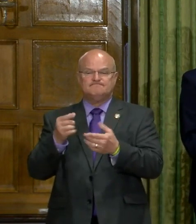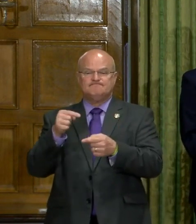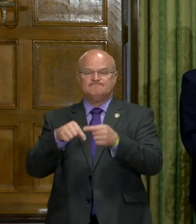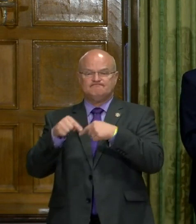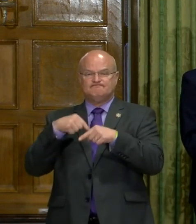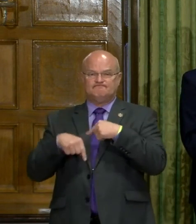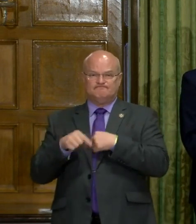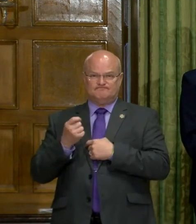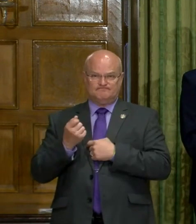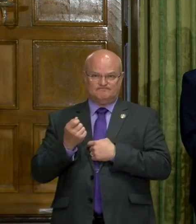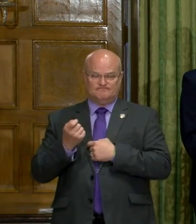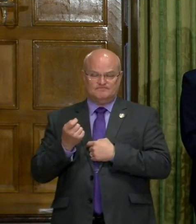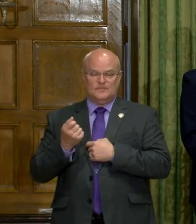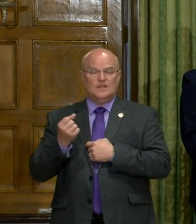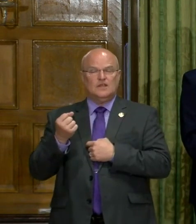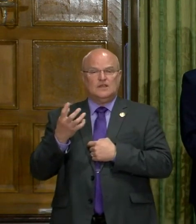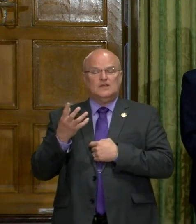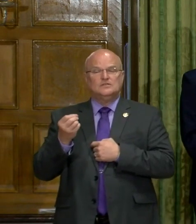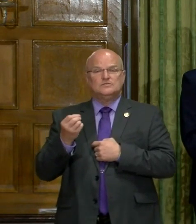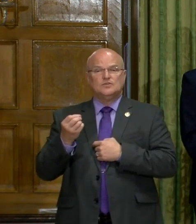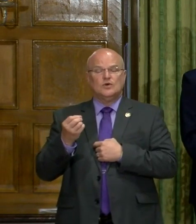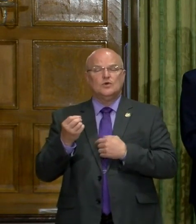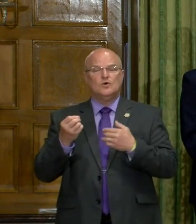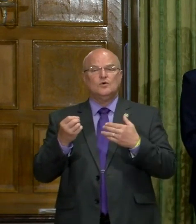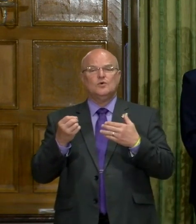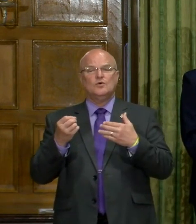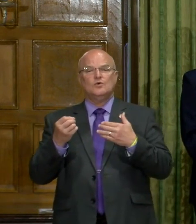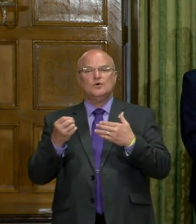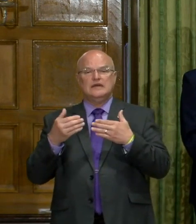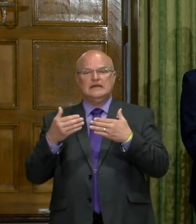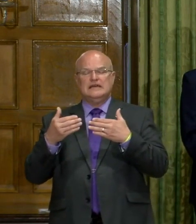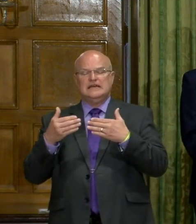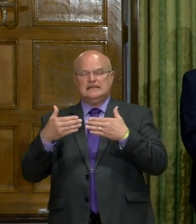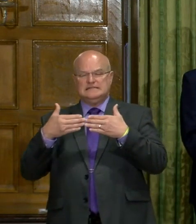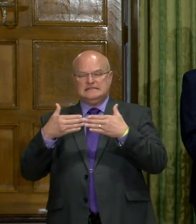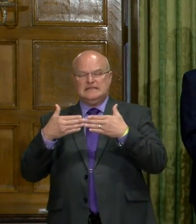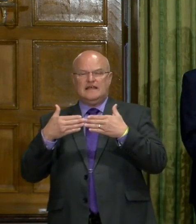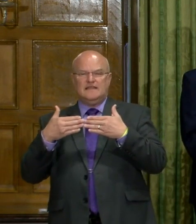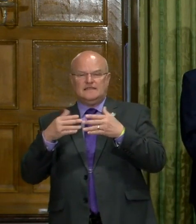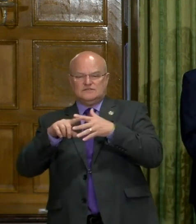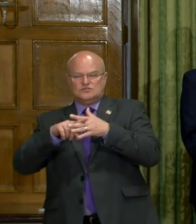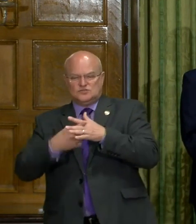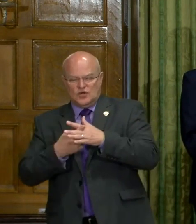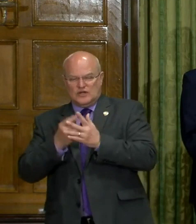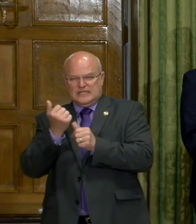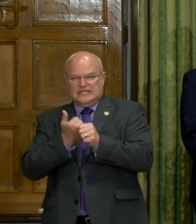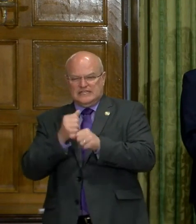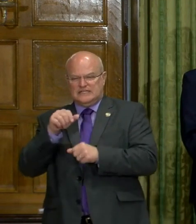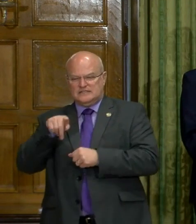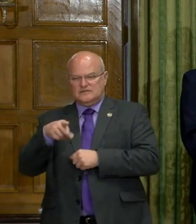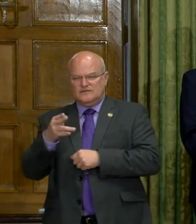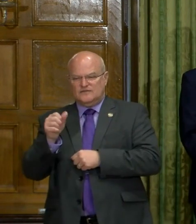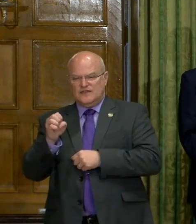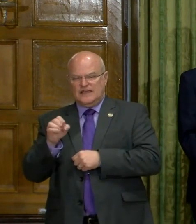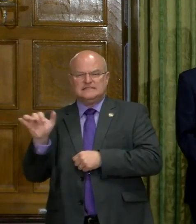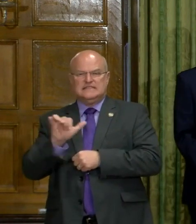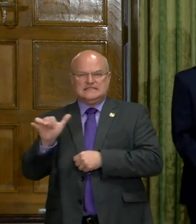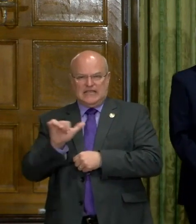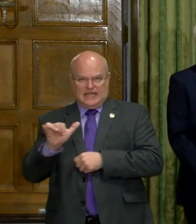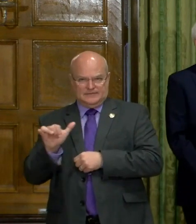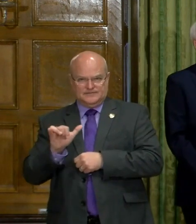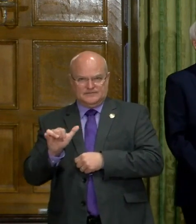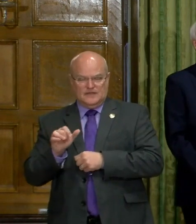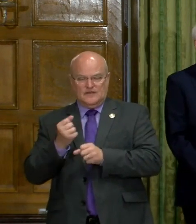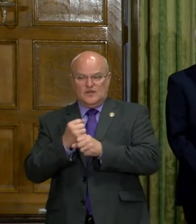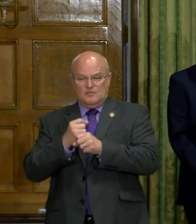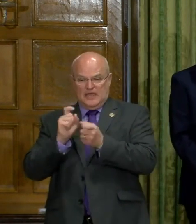take a step back. Um, so the gates, the gating criteria for each of these phases is basically the same. If,